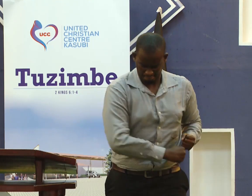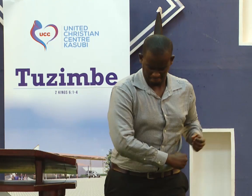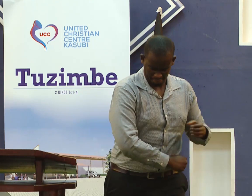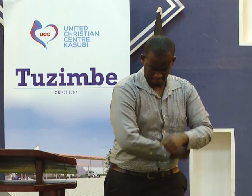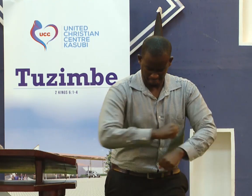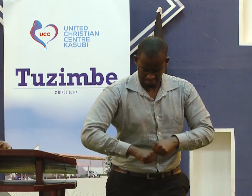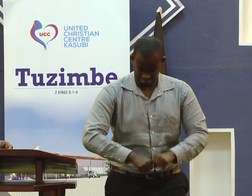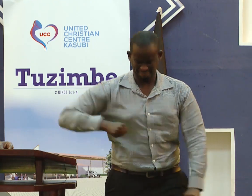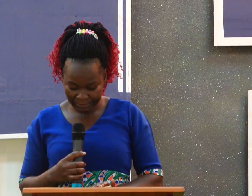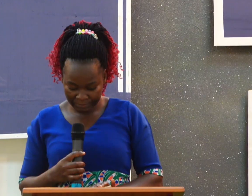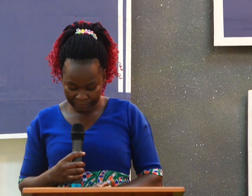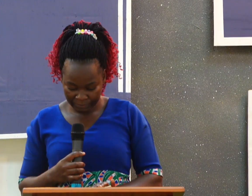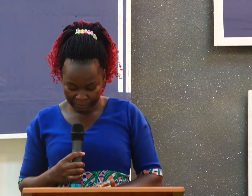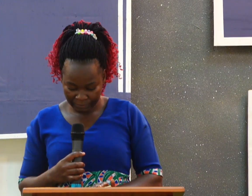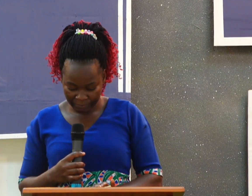Be dressed.